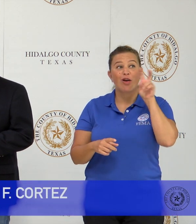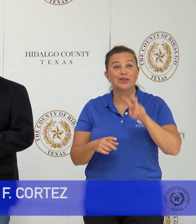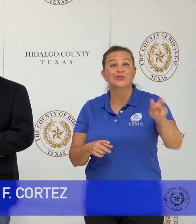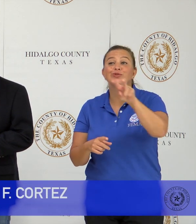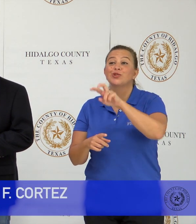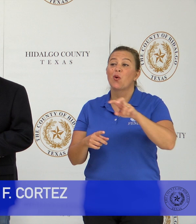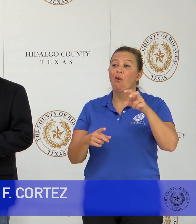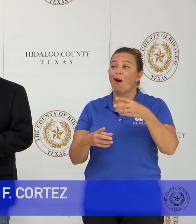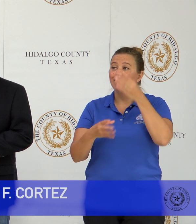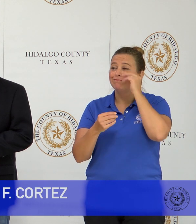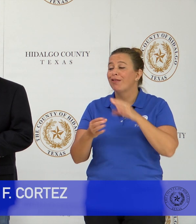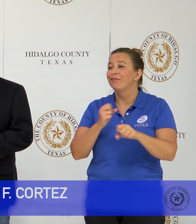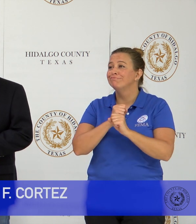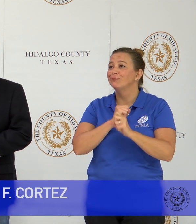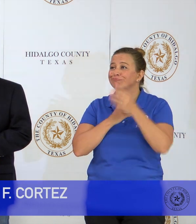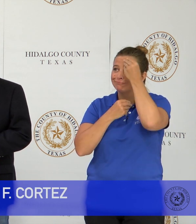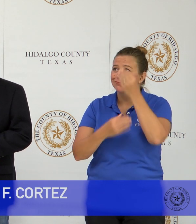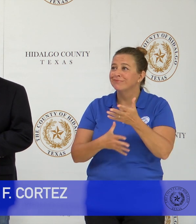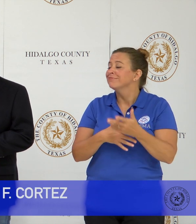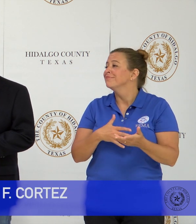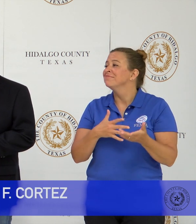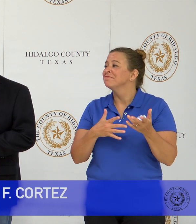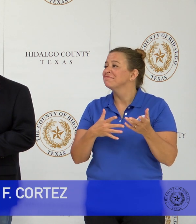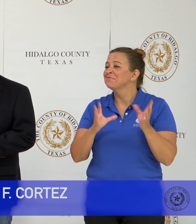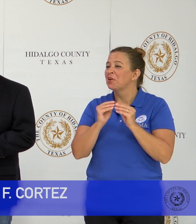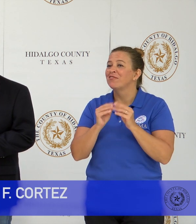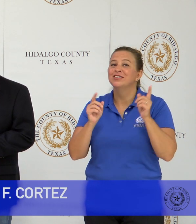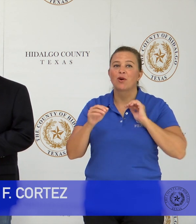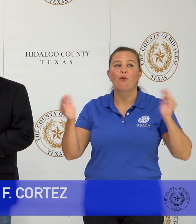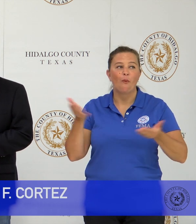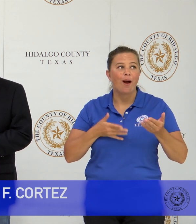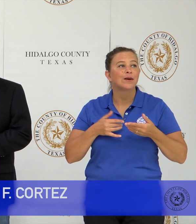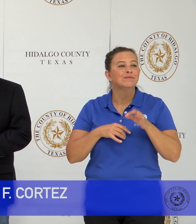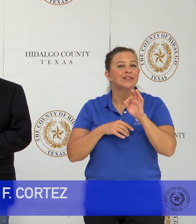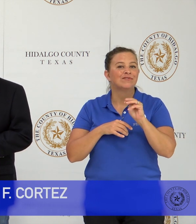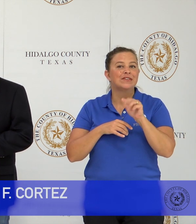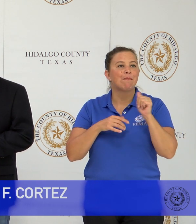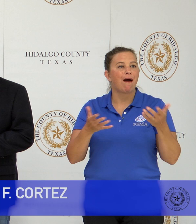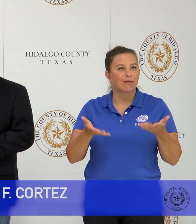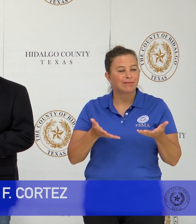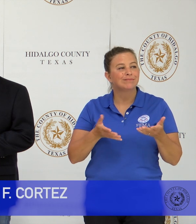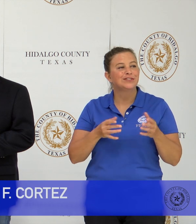and the news conference for a very much welcomed and needed FEMA Disaster Recovery Center.